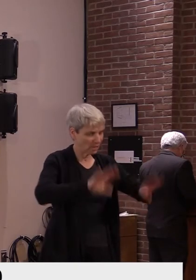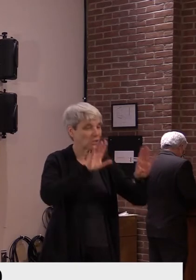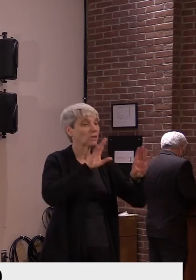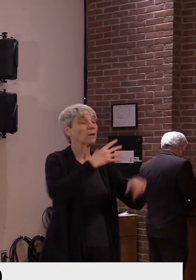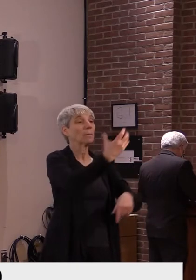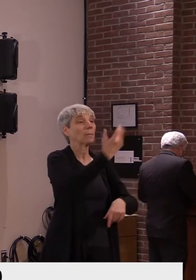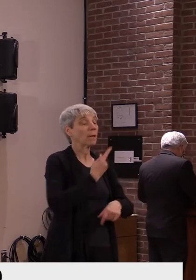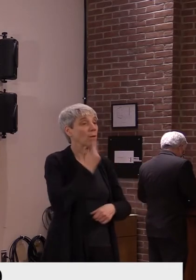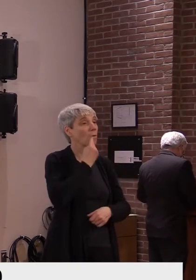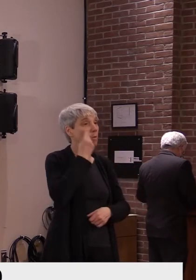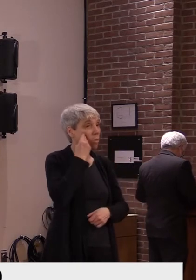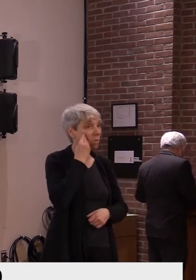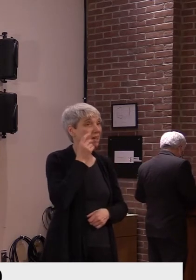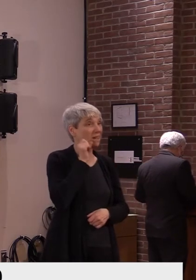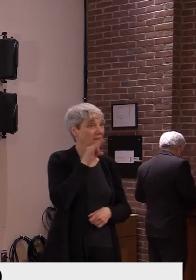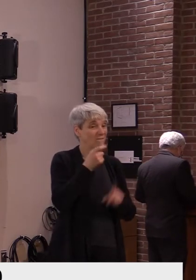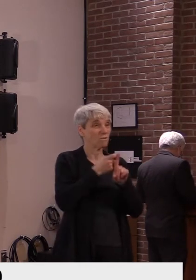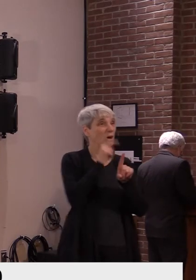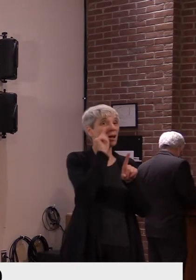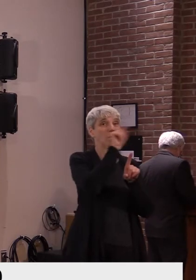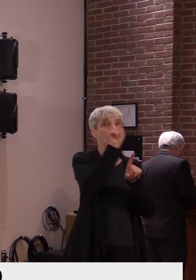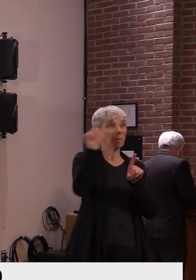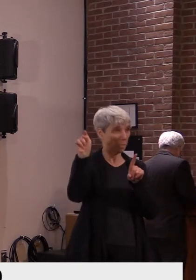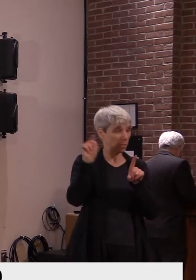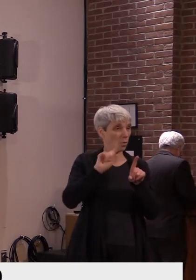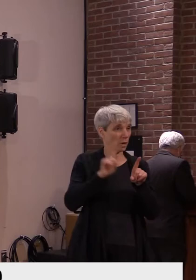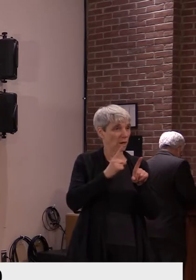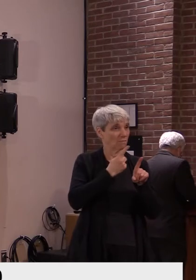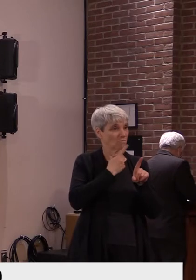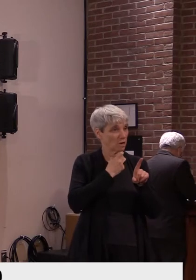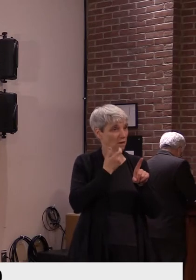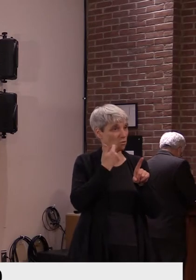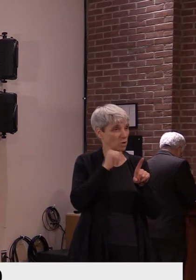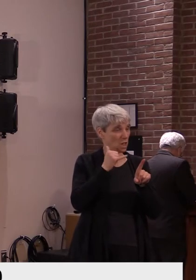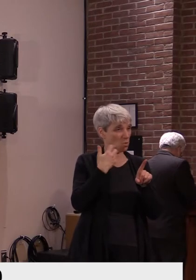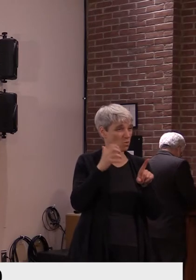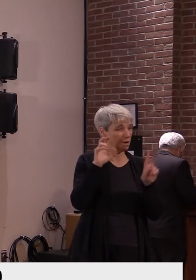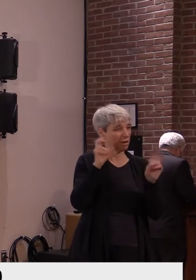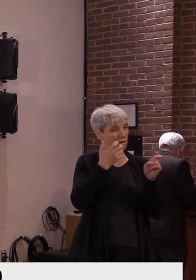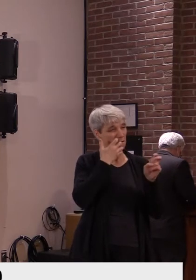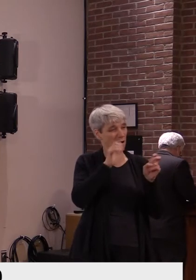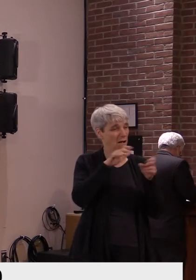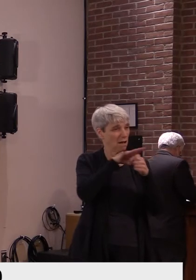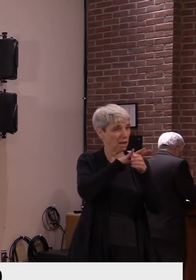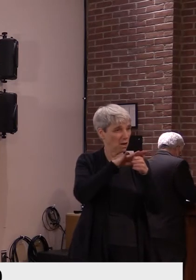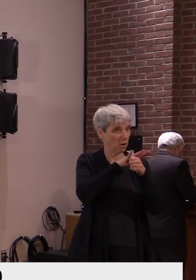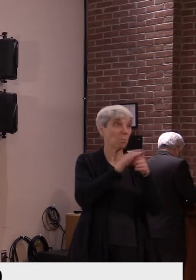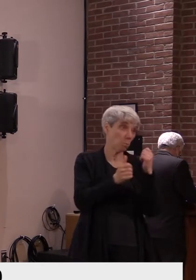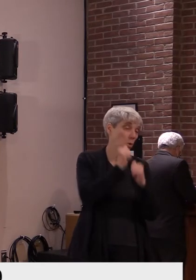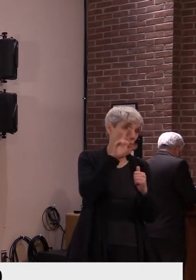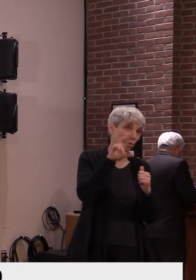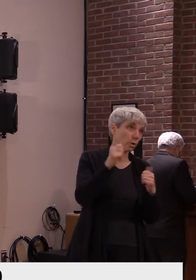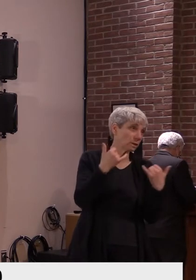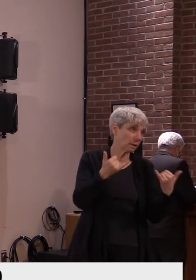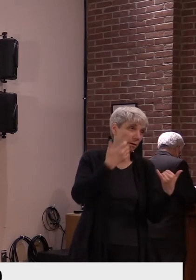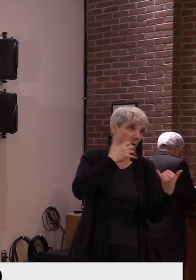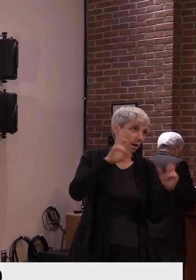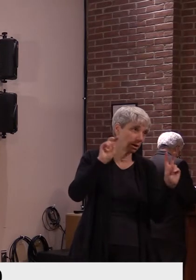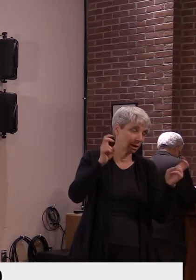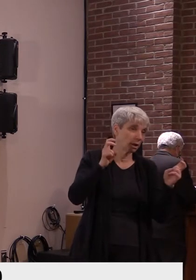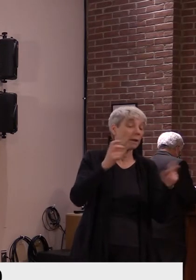the country that would have high prevalence of virus, even if they've been through a testing program,